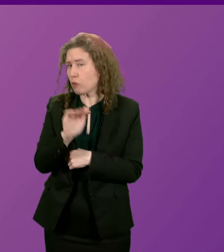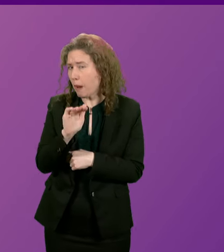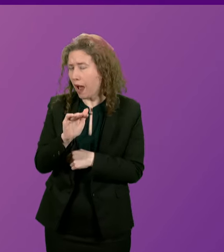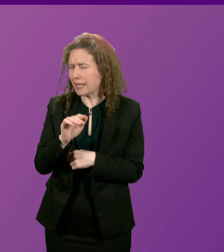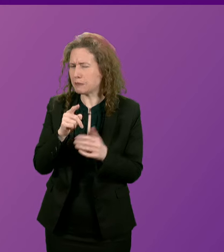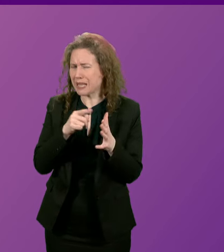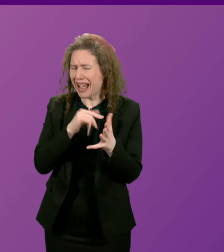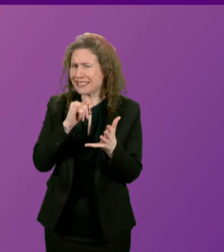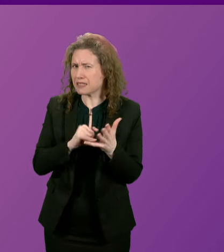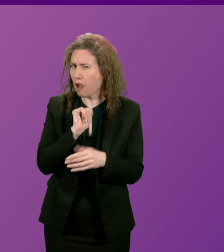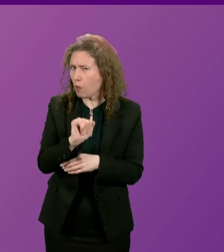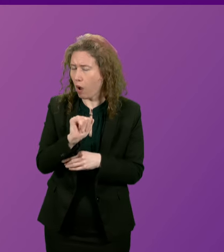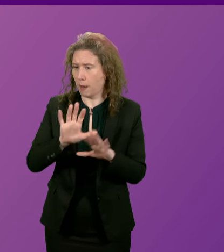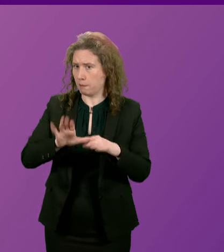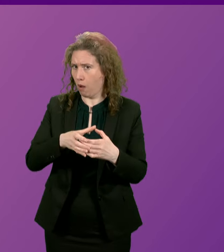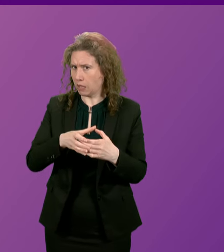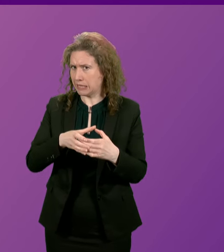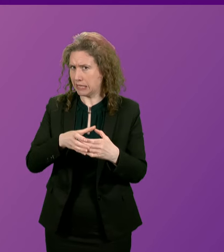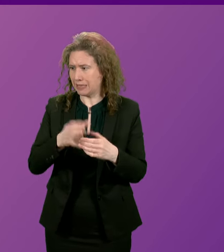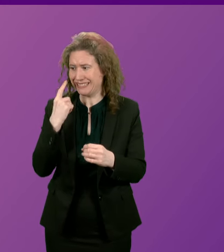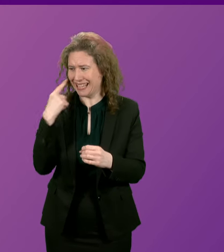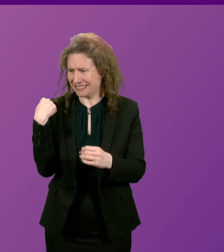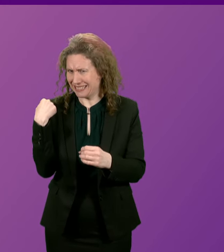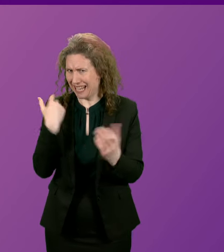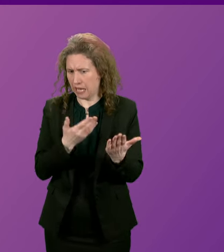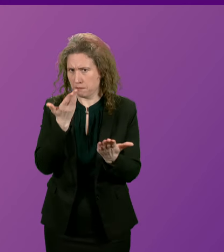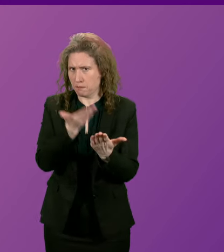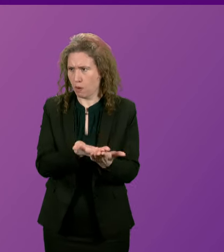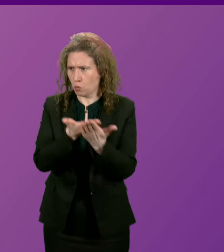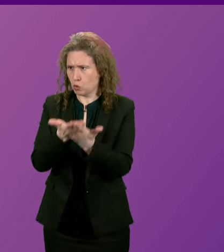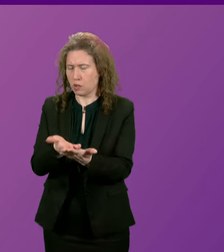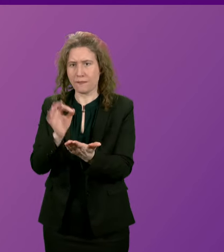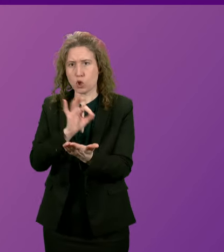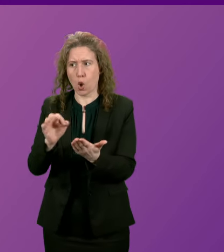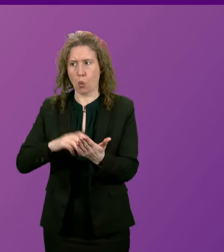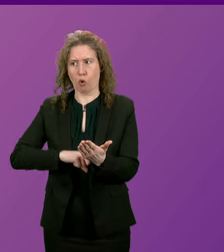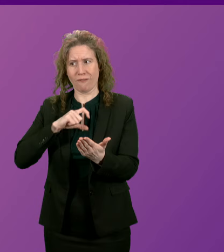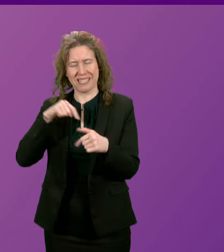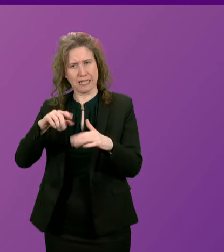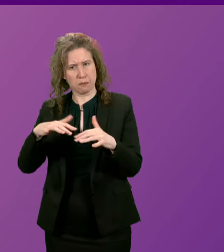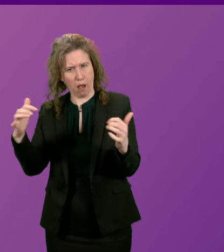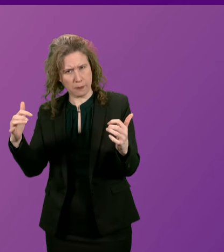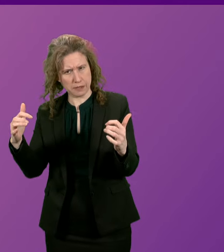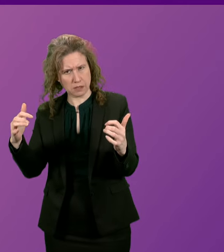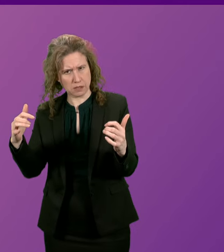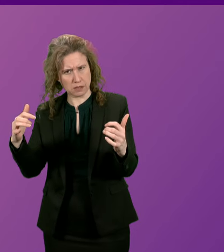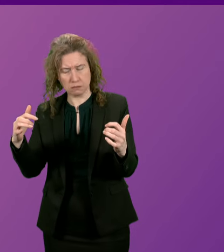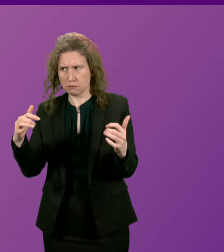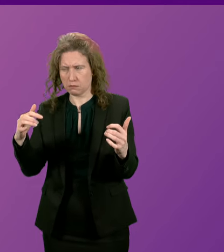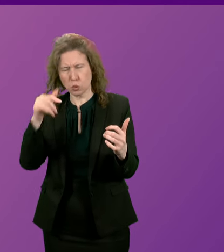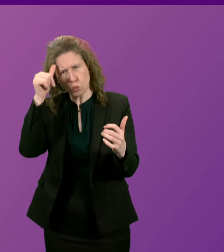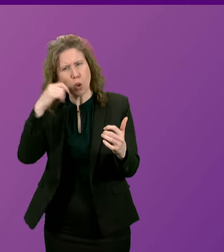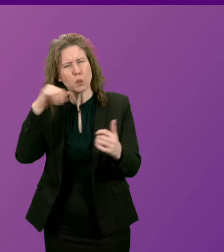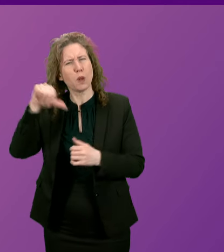Anas Alwar and his party that yesterday brought forward a motion of no confidence to this Parliament that they knew that they were going to